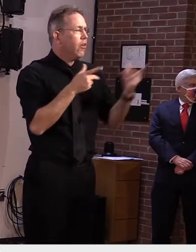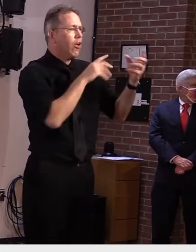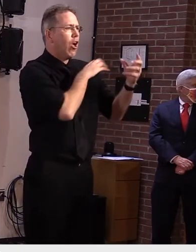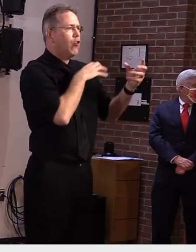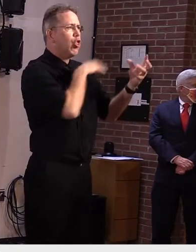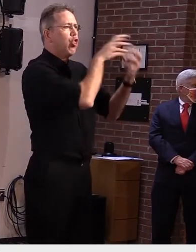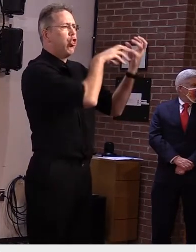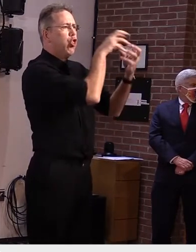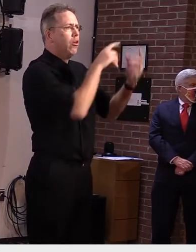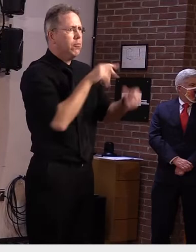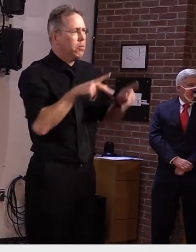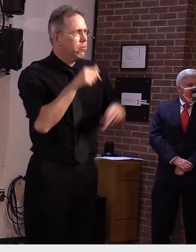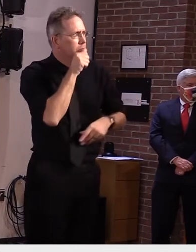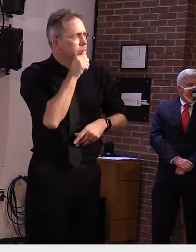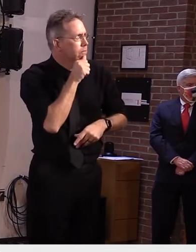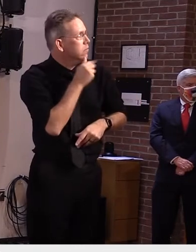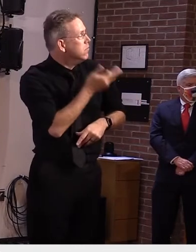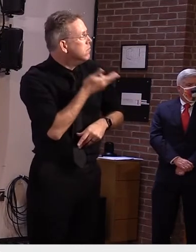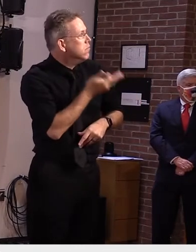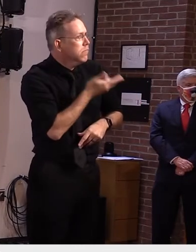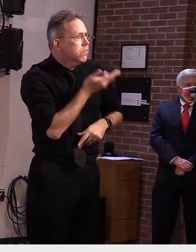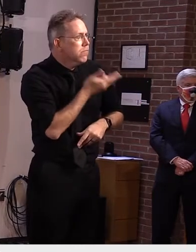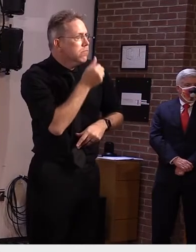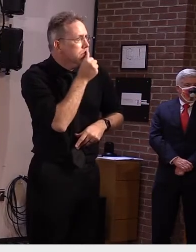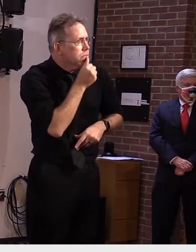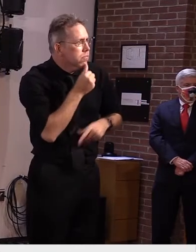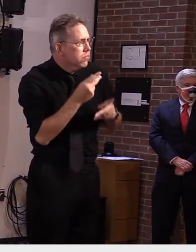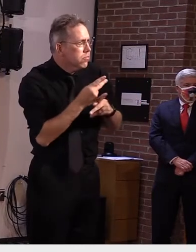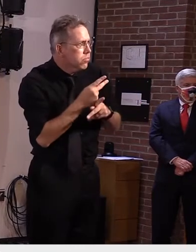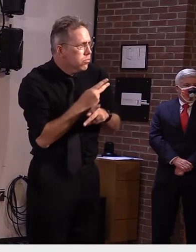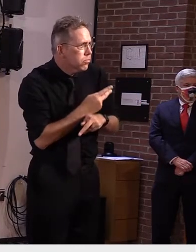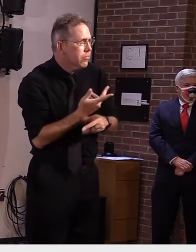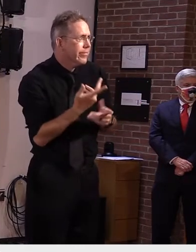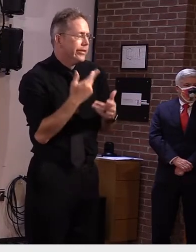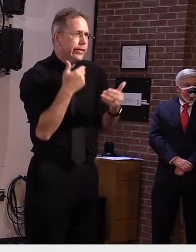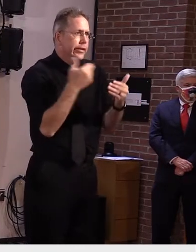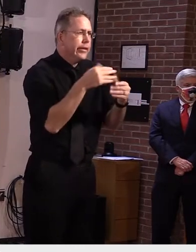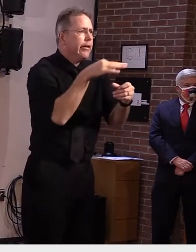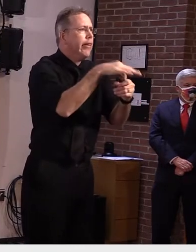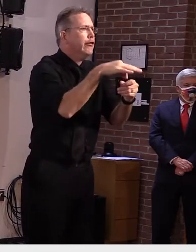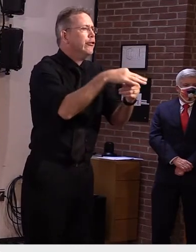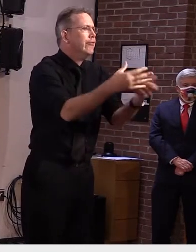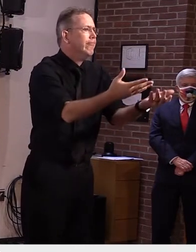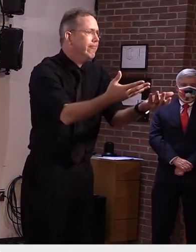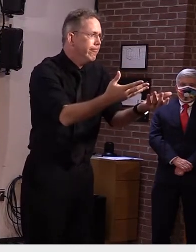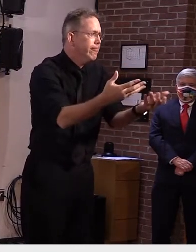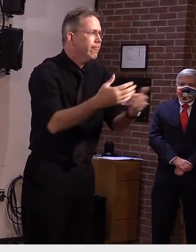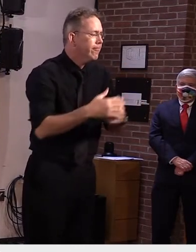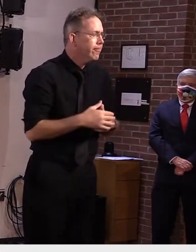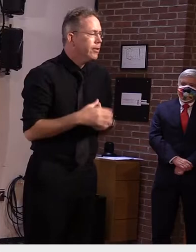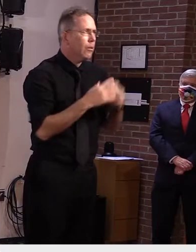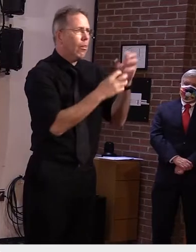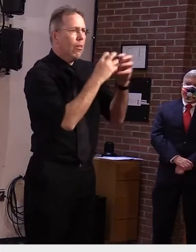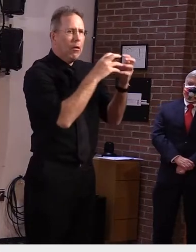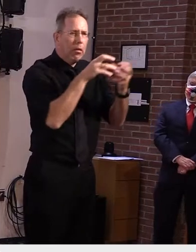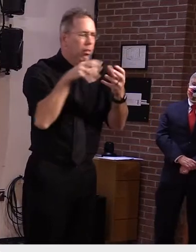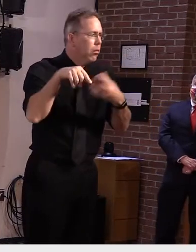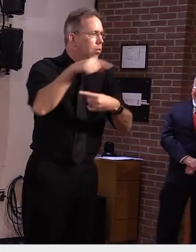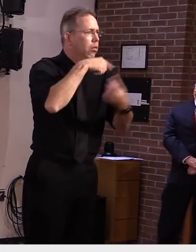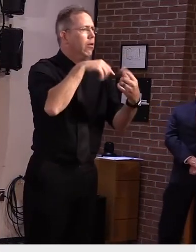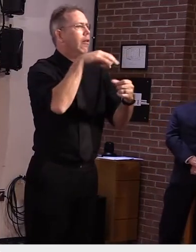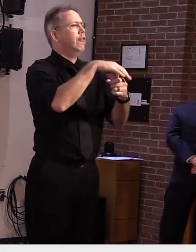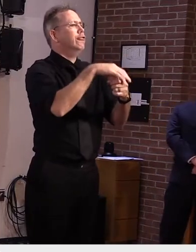my hope is that uh after maybe a couple weeks uh when the uh when the election is over